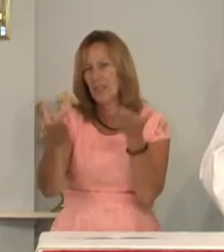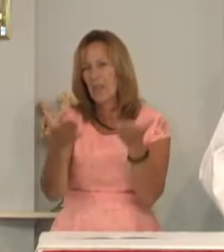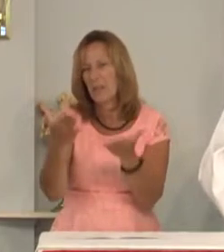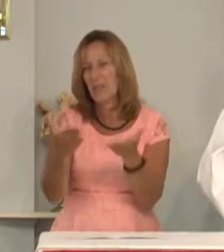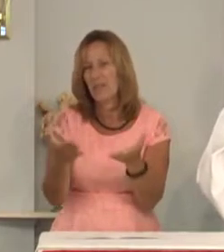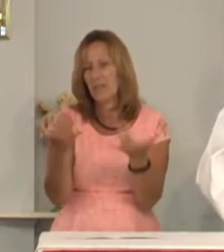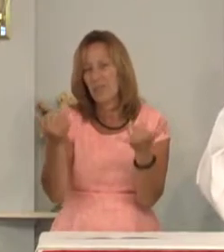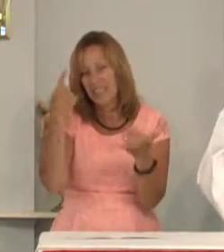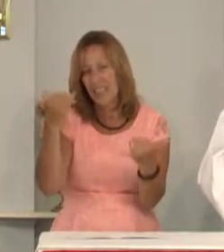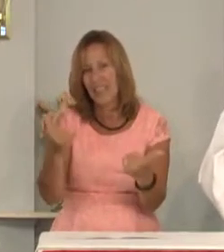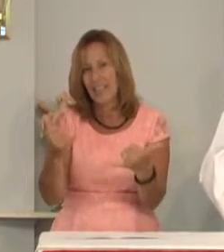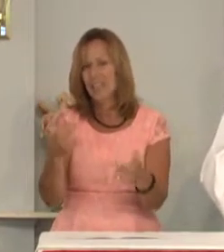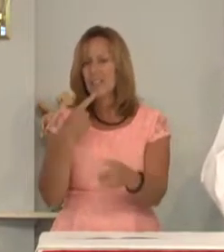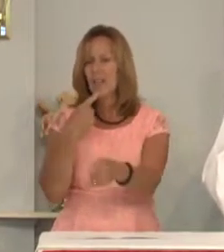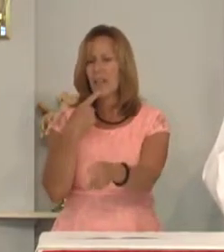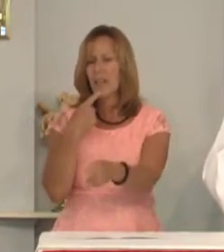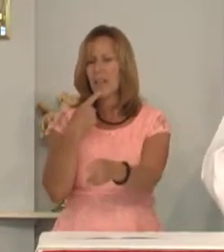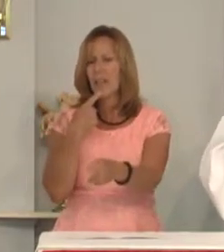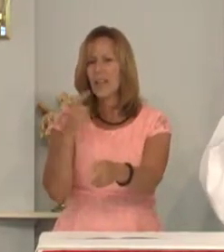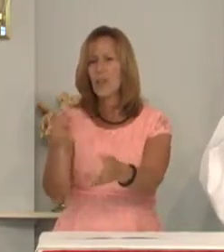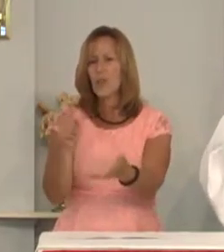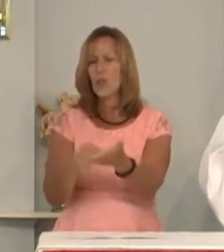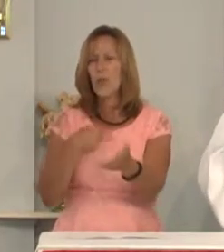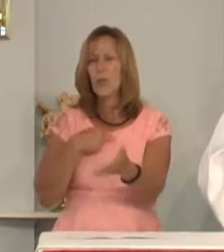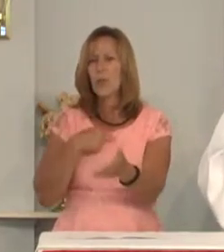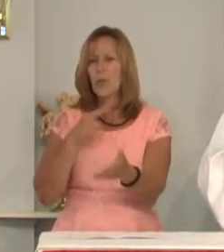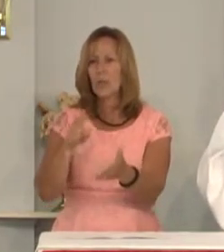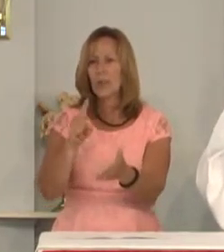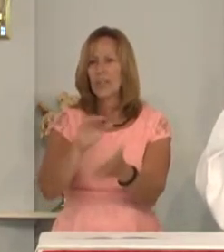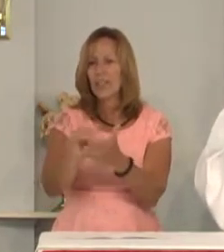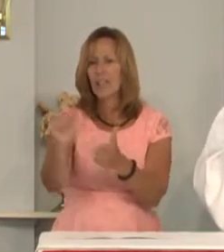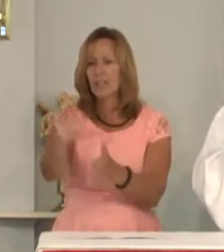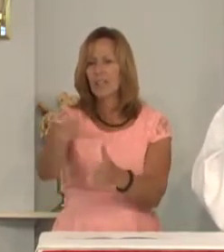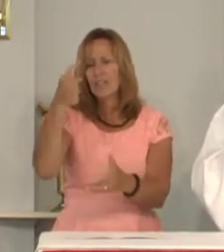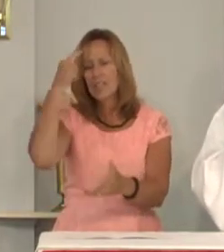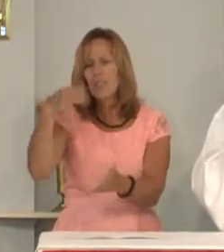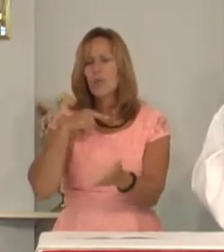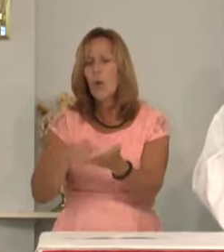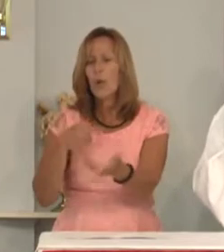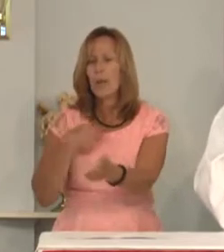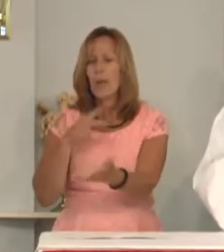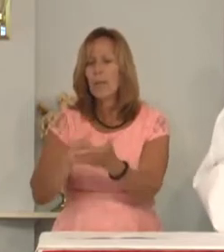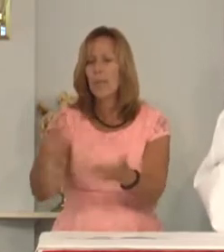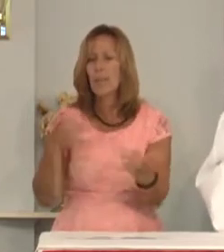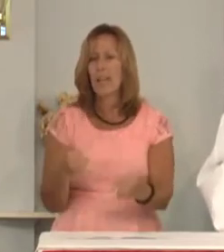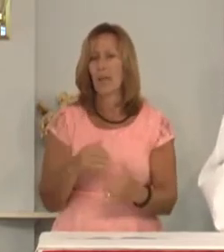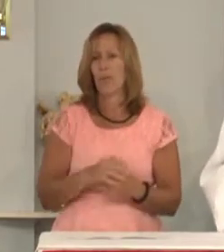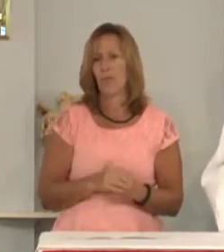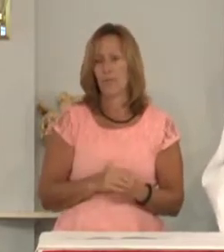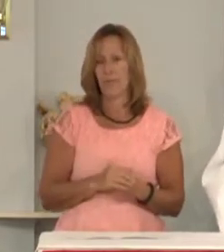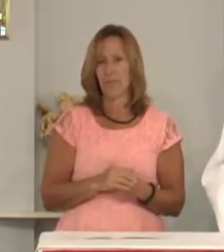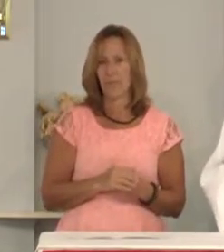And he says hey you owe me a buck and a half. Pay me now.